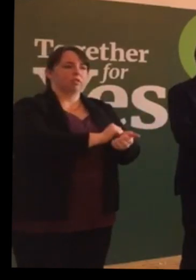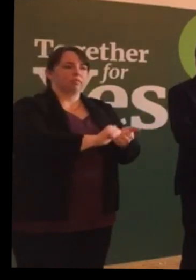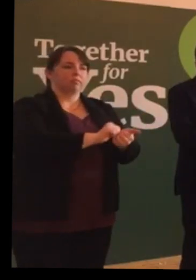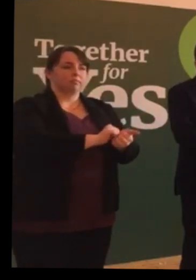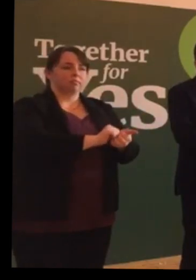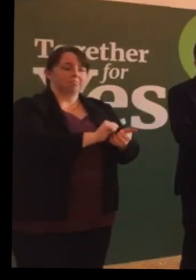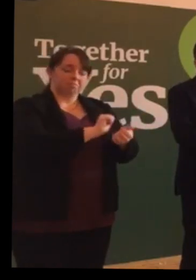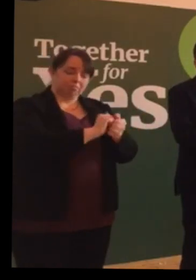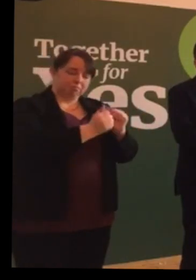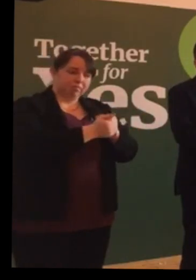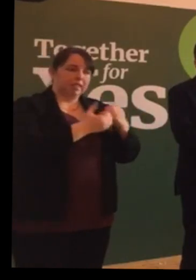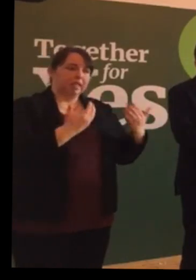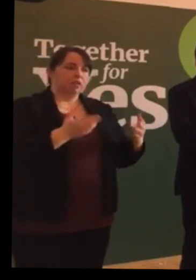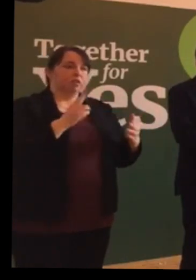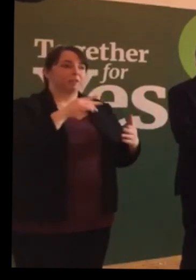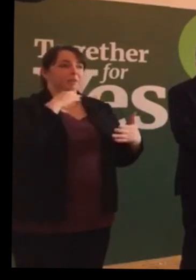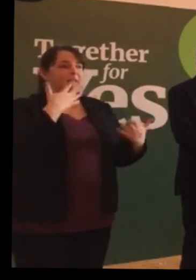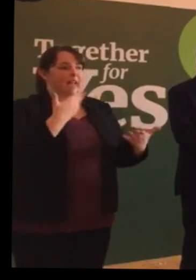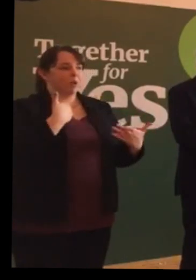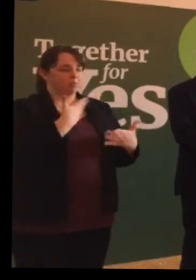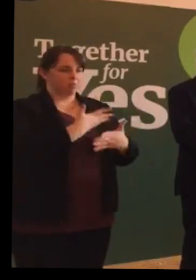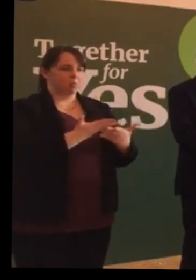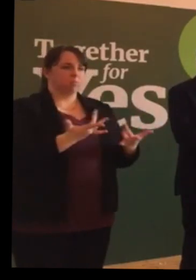on from dropping them at the departure gates too.